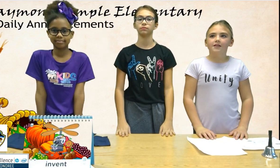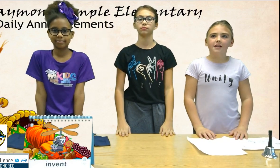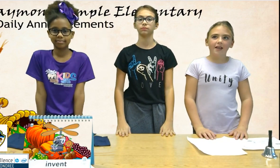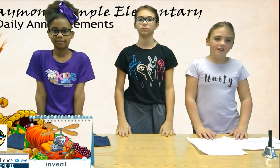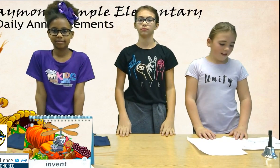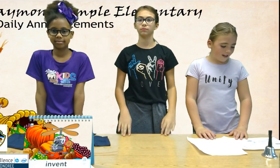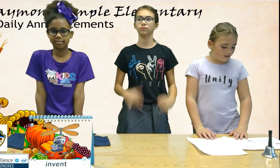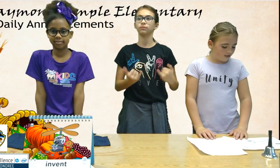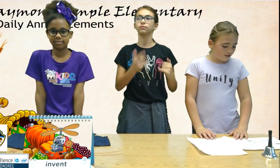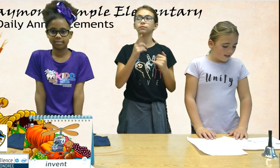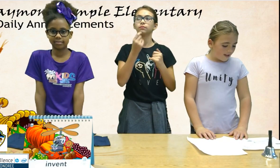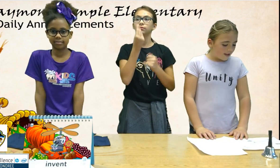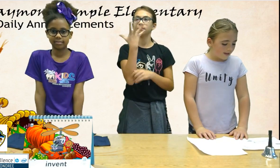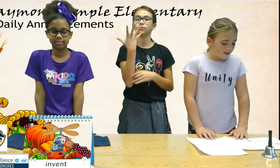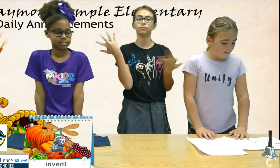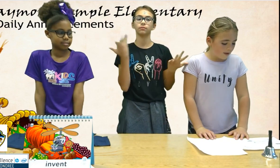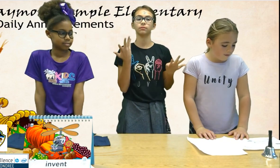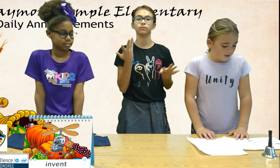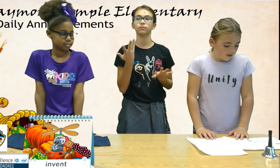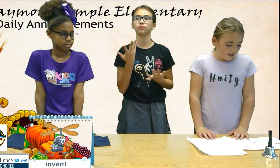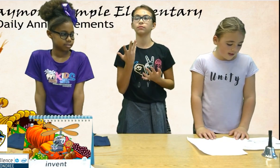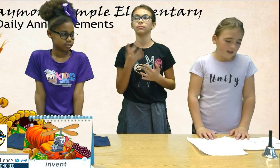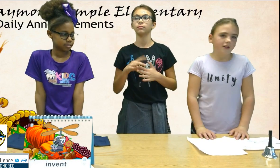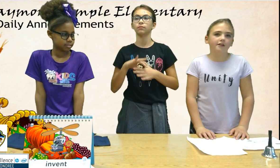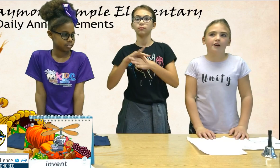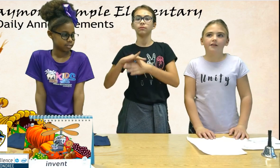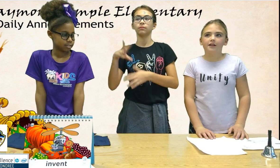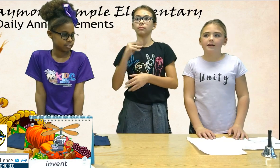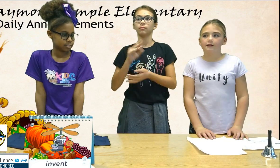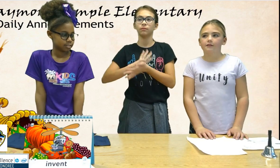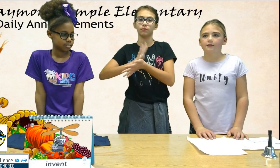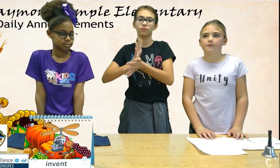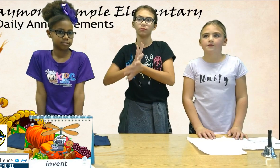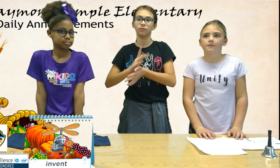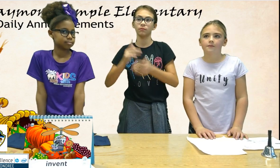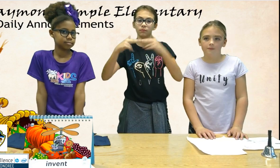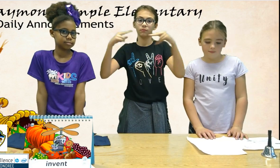Today's lunch is beef and cheese lasagna.